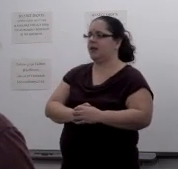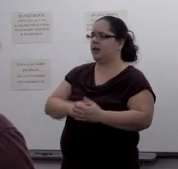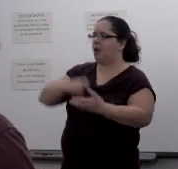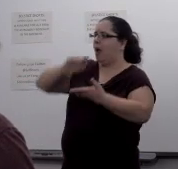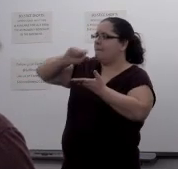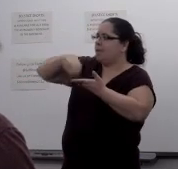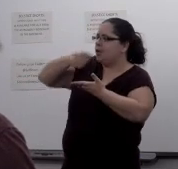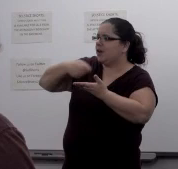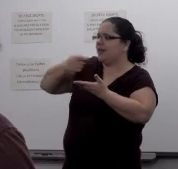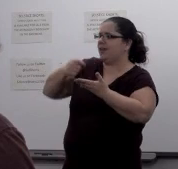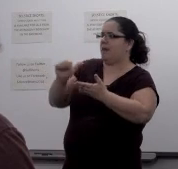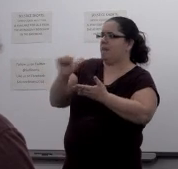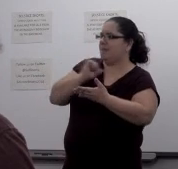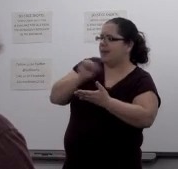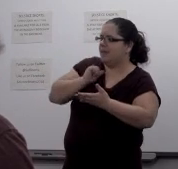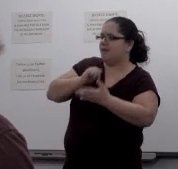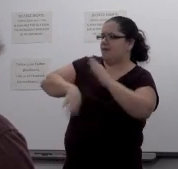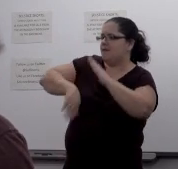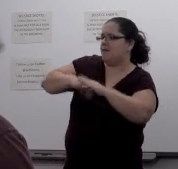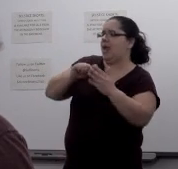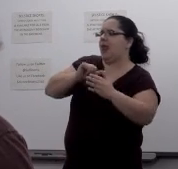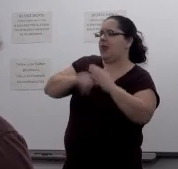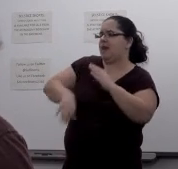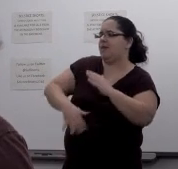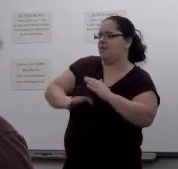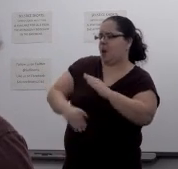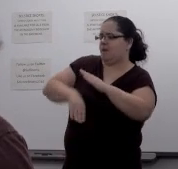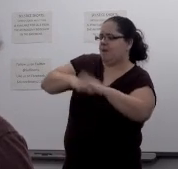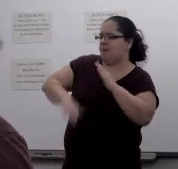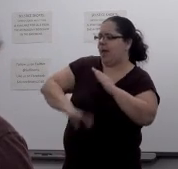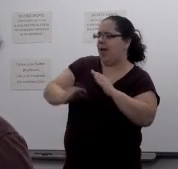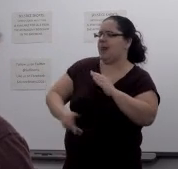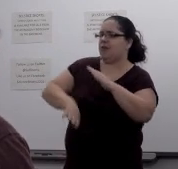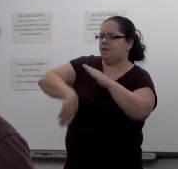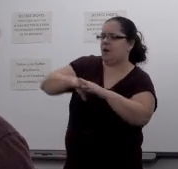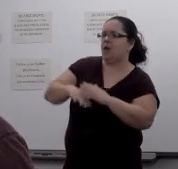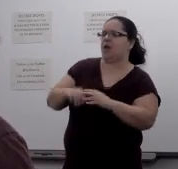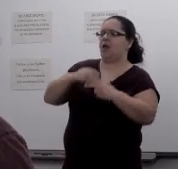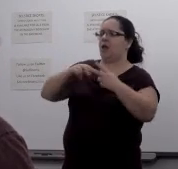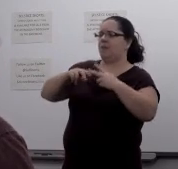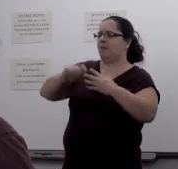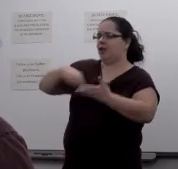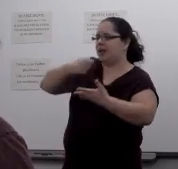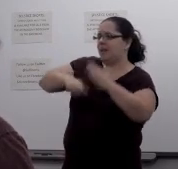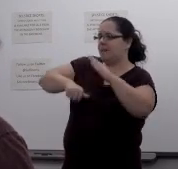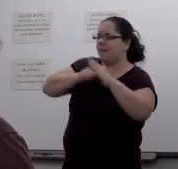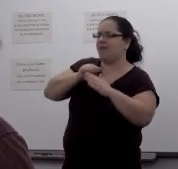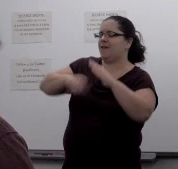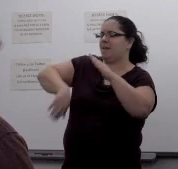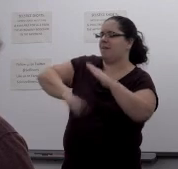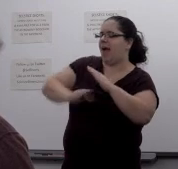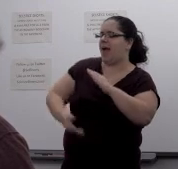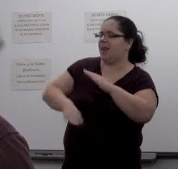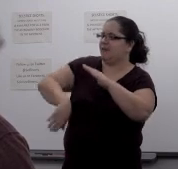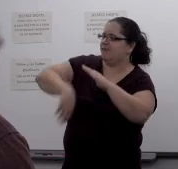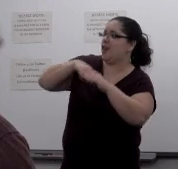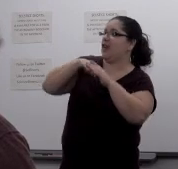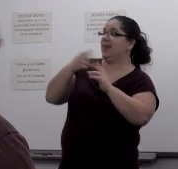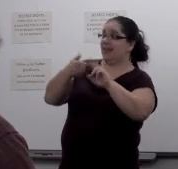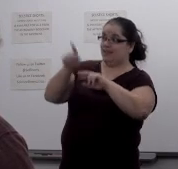and beef are belly full, a belly full, a belly full Pudding and beef are belly full, if